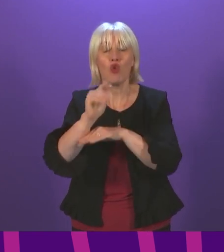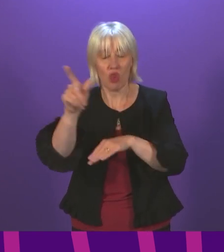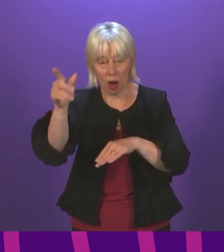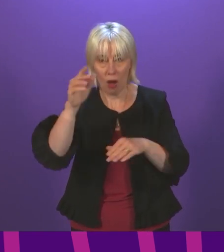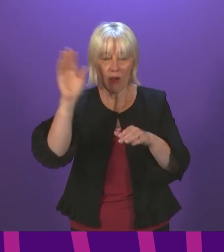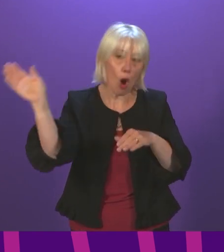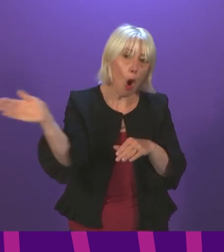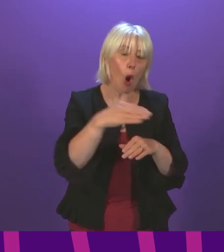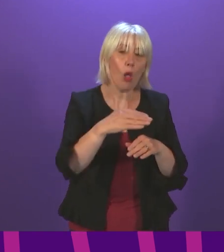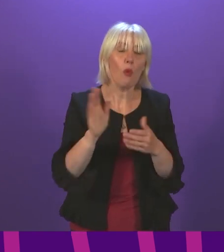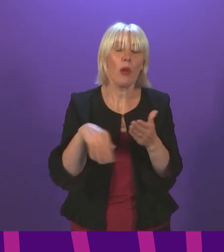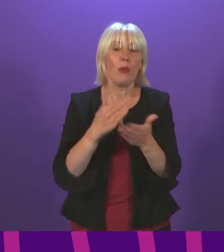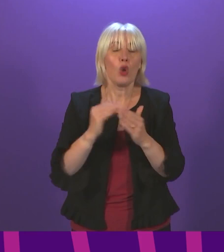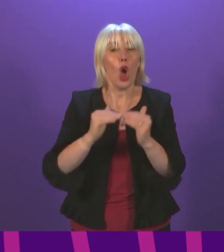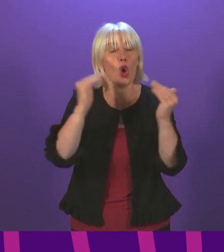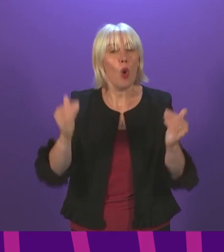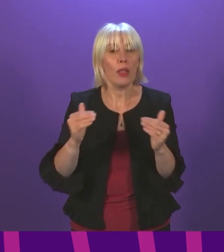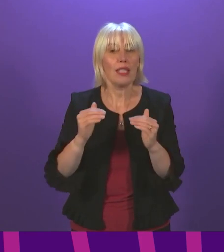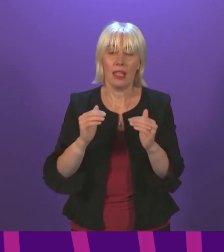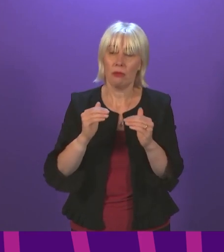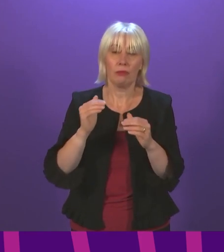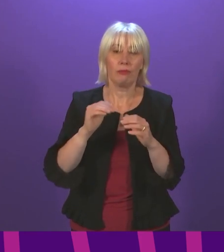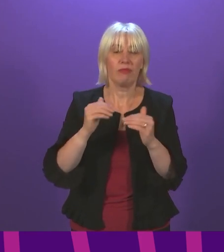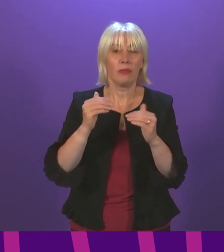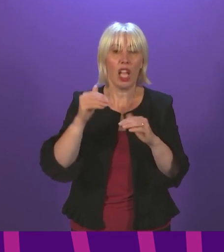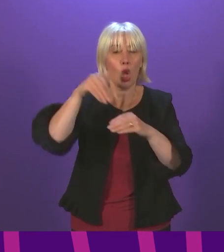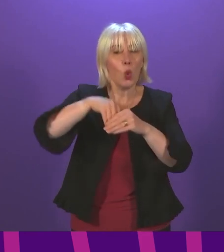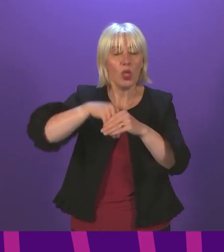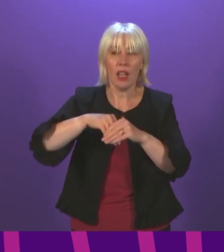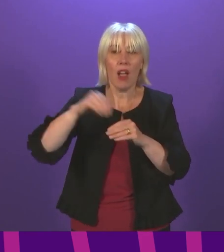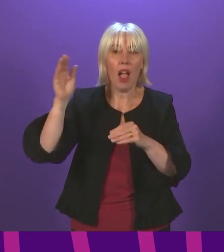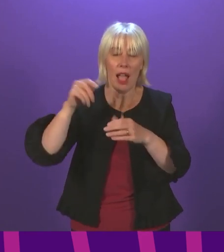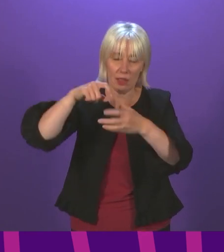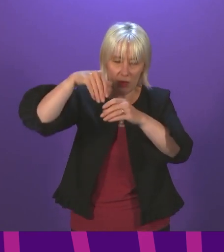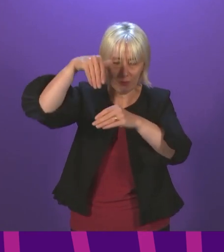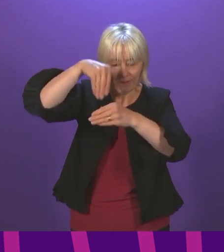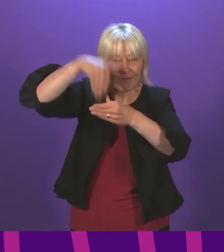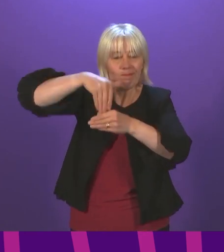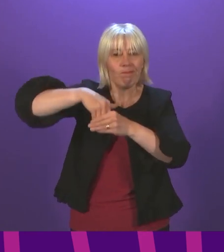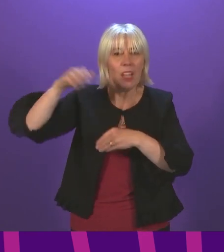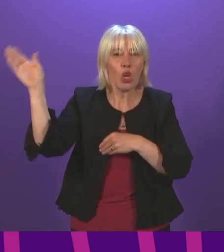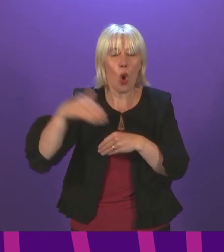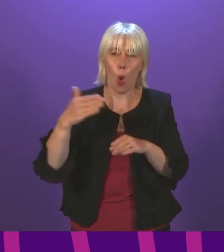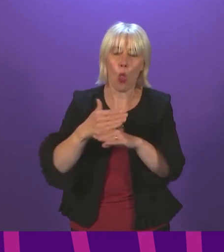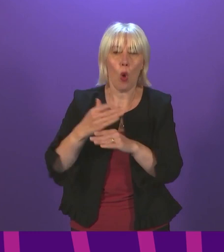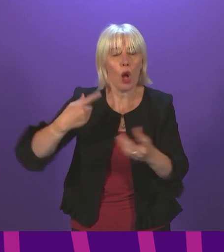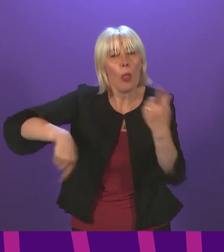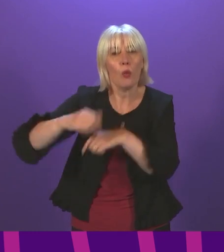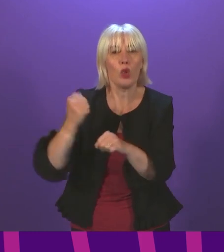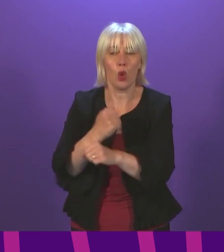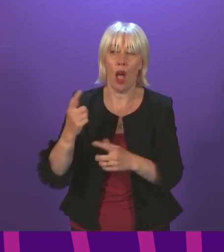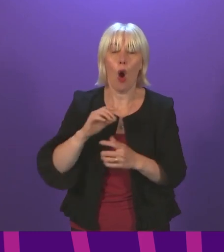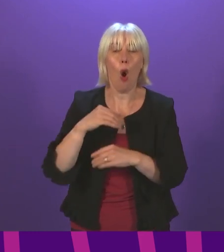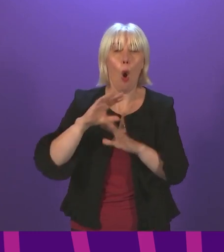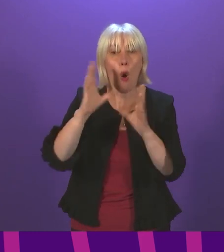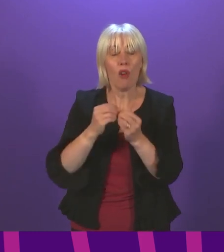of work to embed equality, inclusion and human rights throughout Scotland. So, this is important work as part of that overall commitment